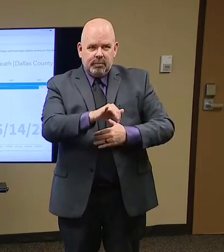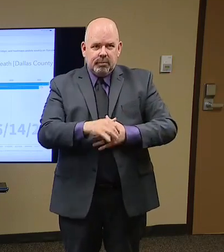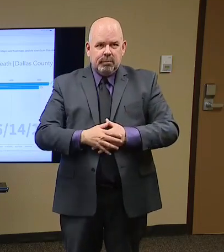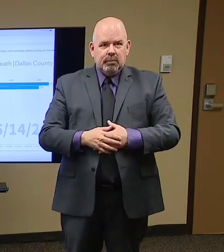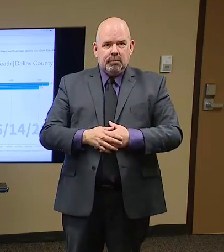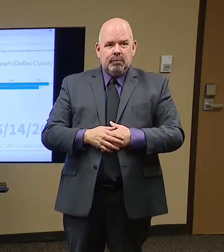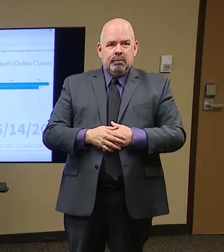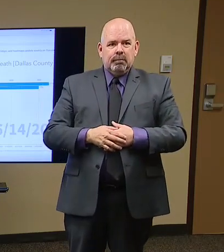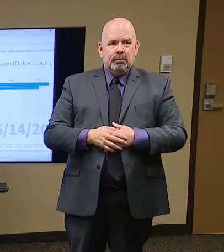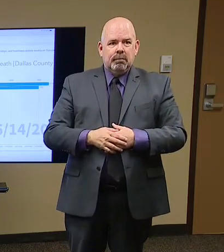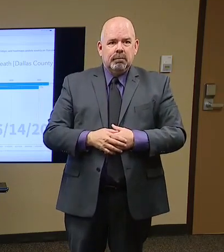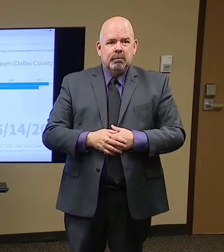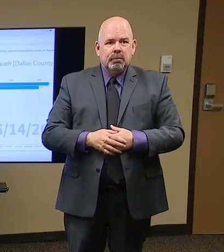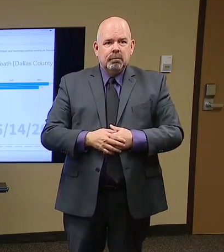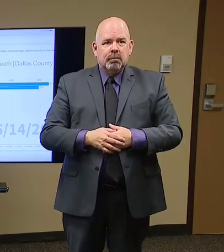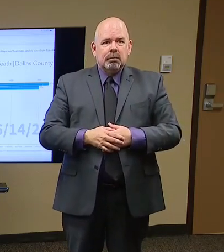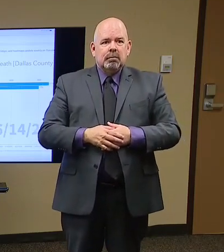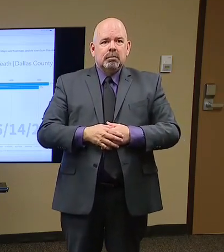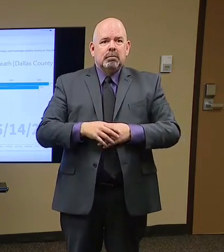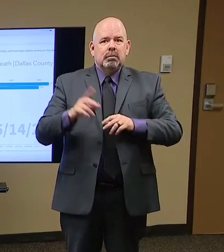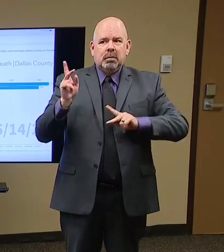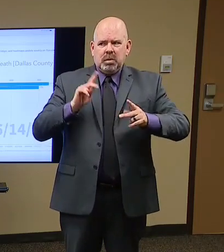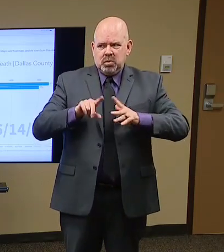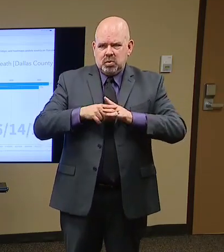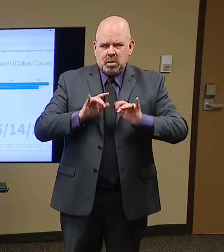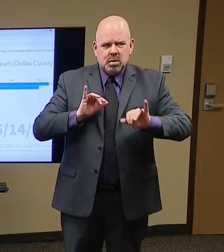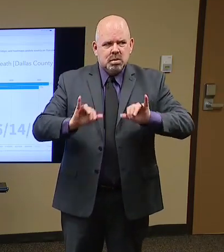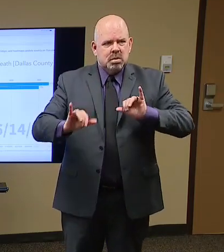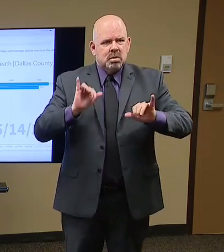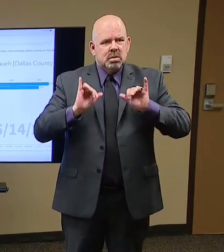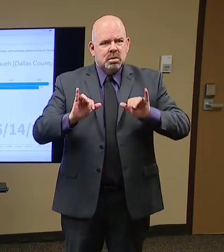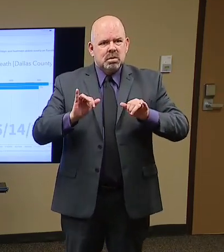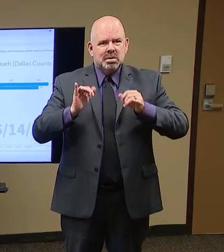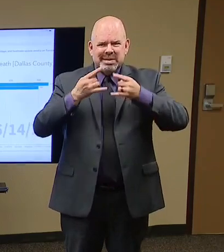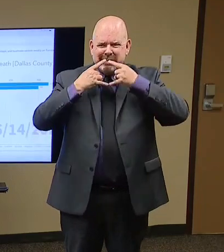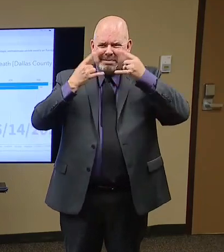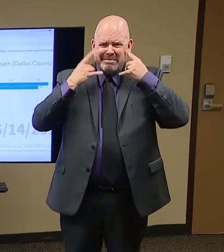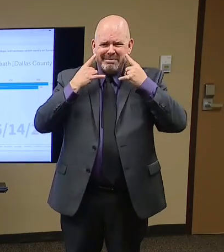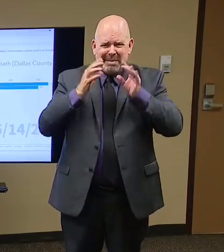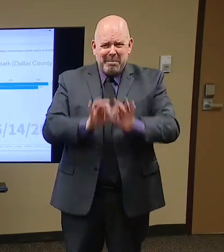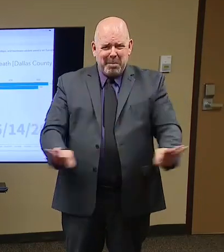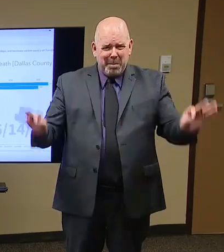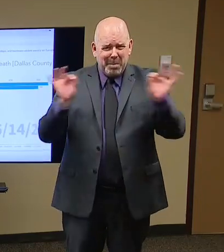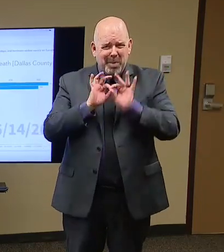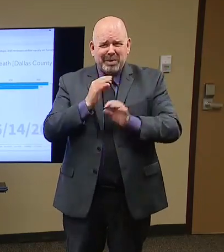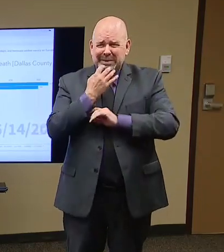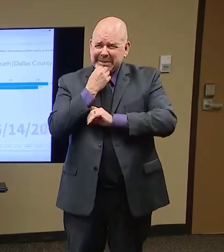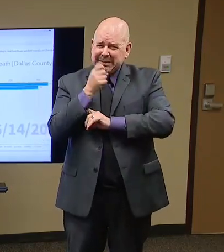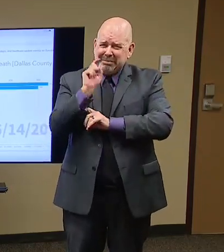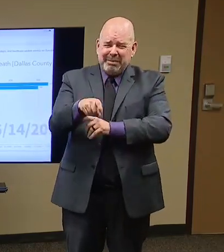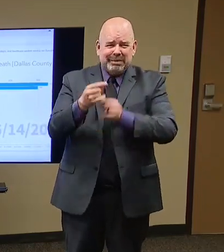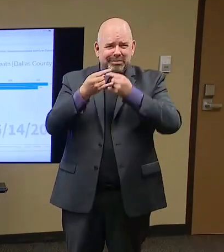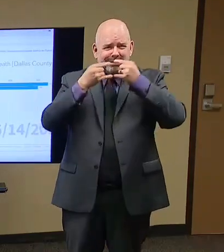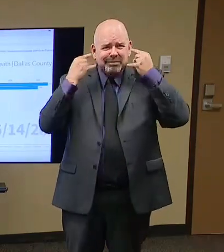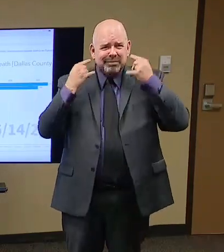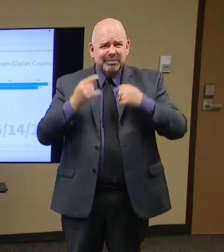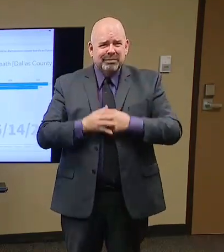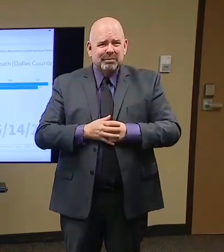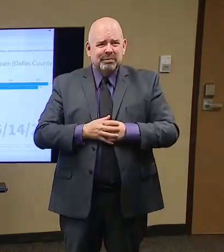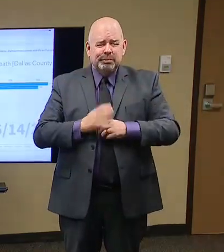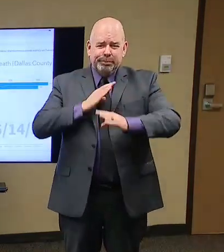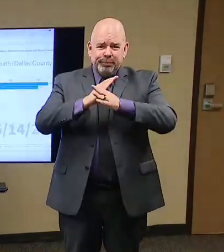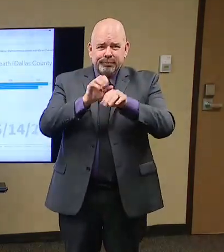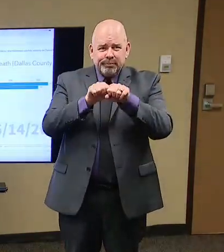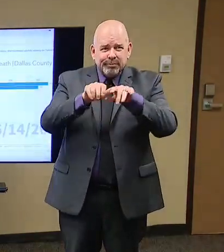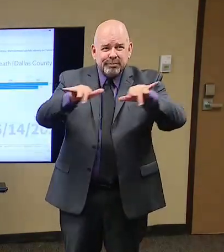of how important that can be for our being able to control the spread of infection. It is one of the most